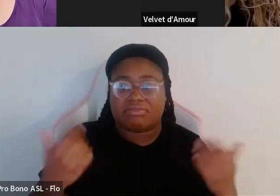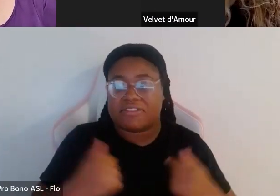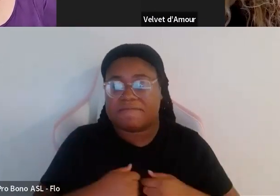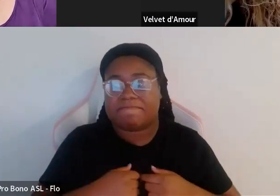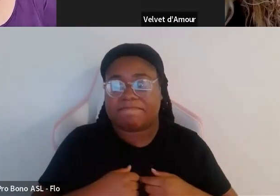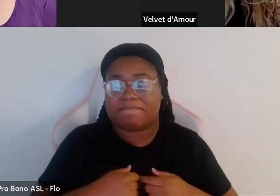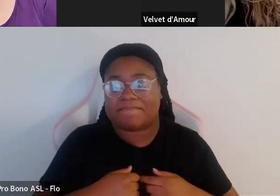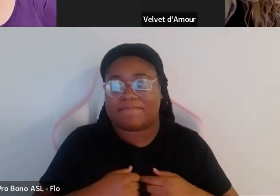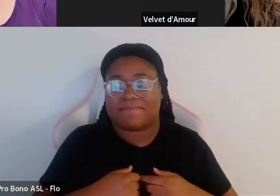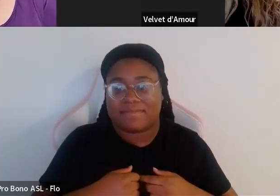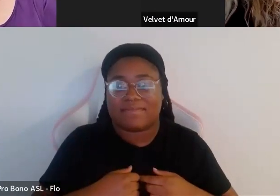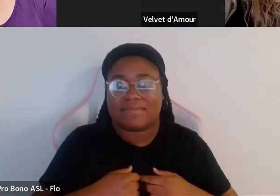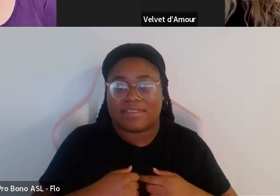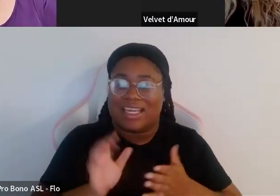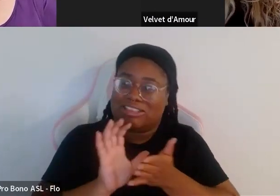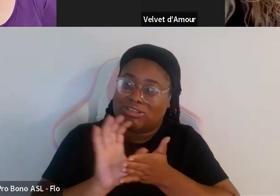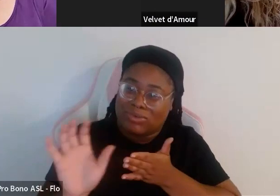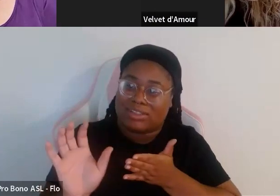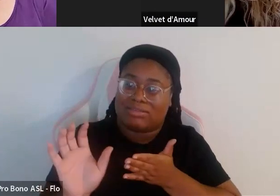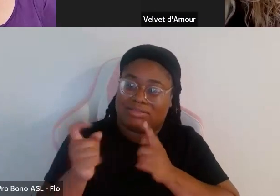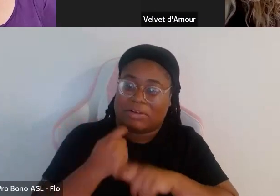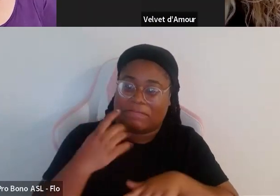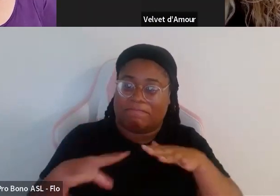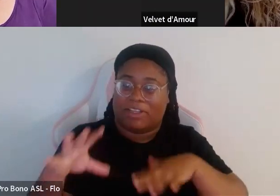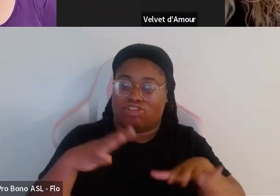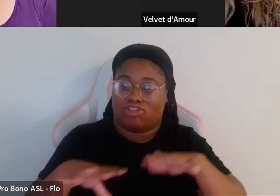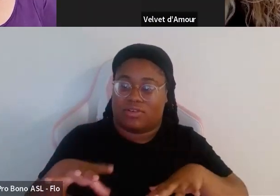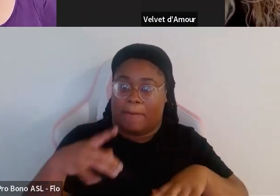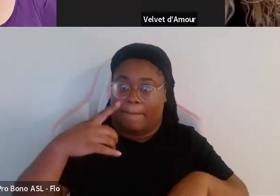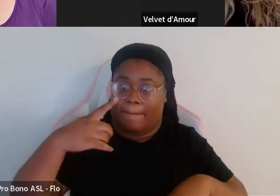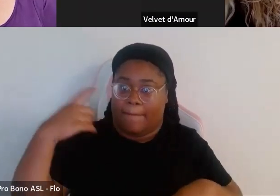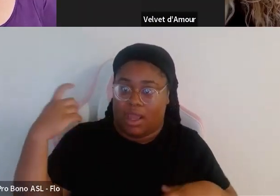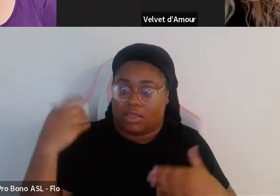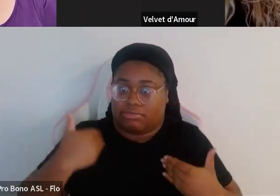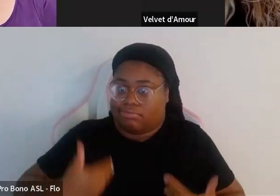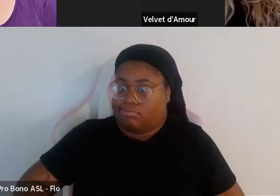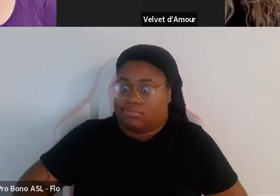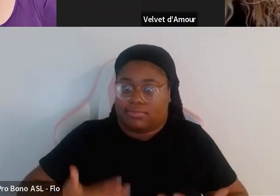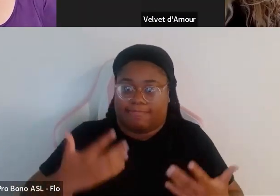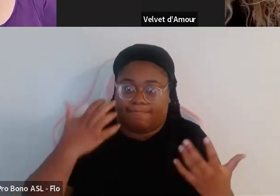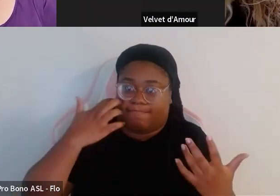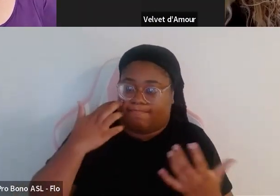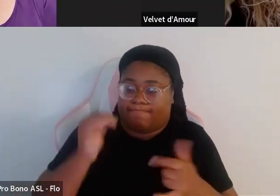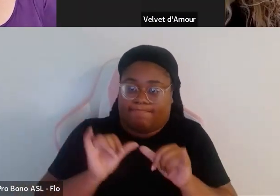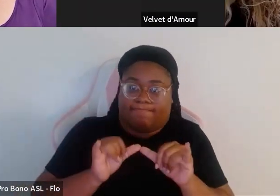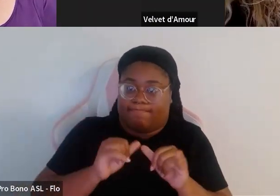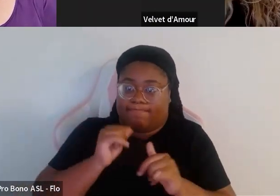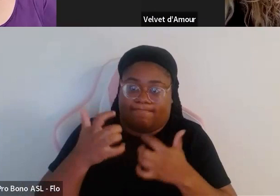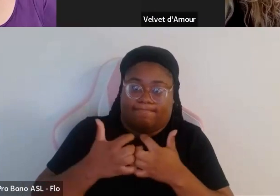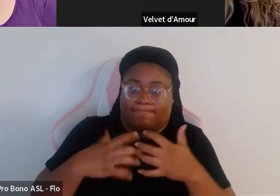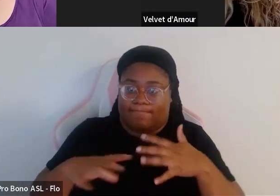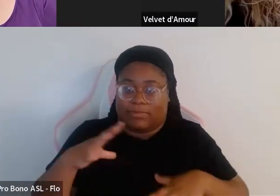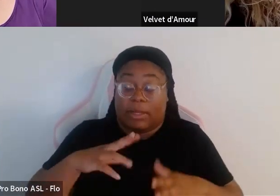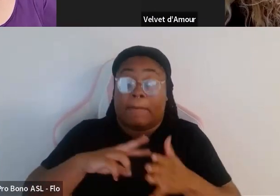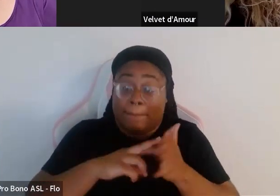like being excluded from fashion because we are because we don't fit in the clothes that are out there means that you